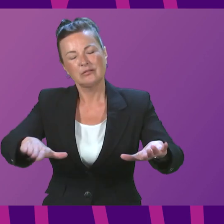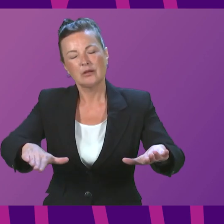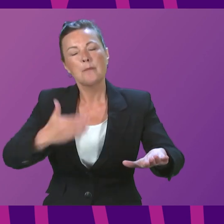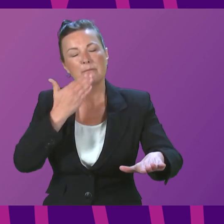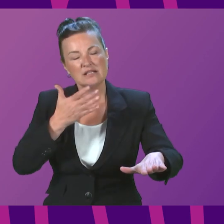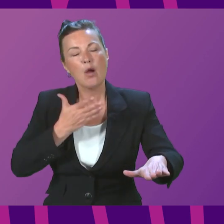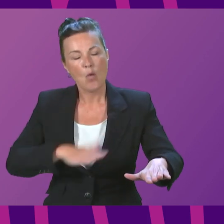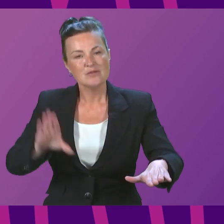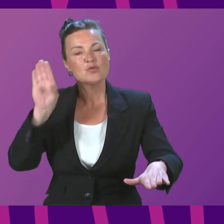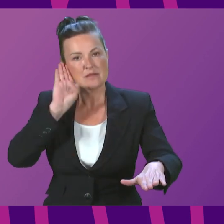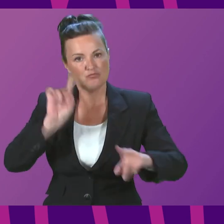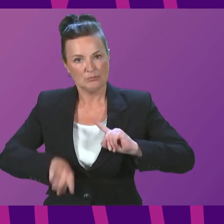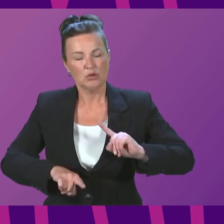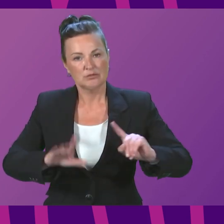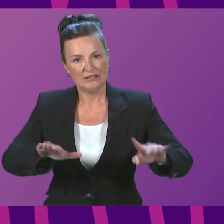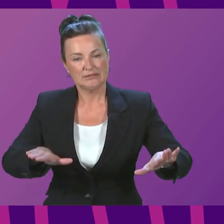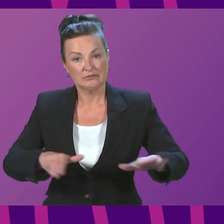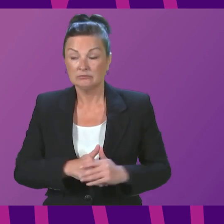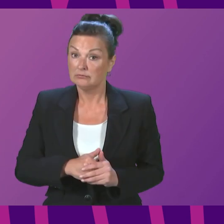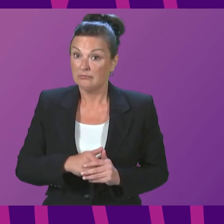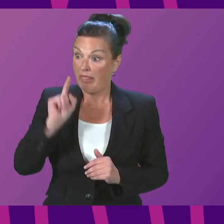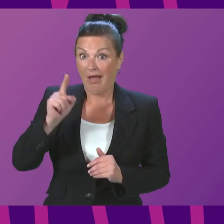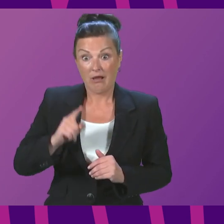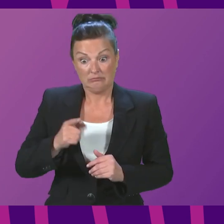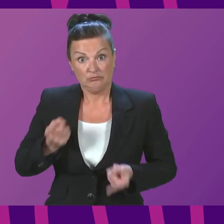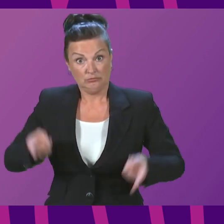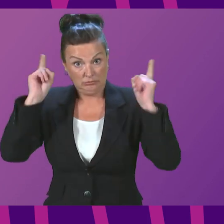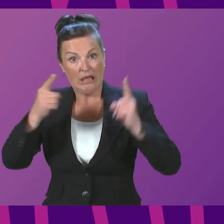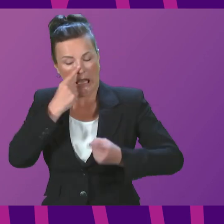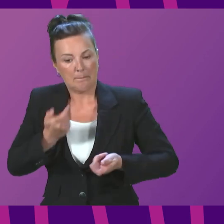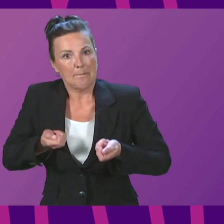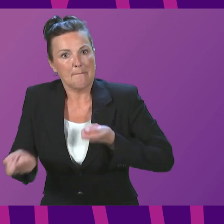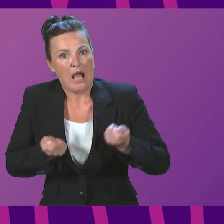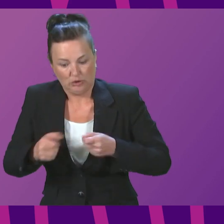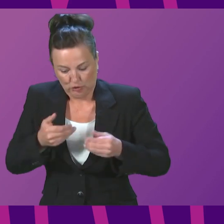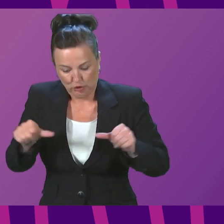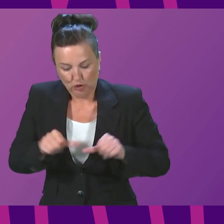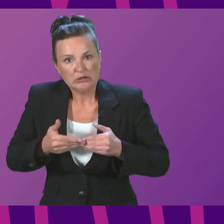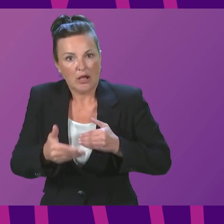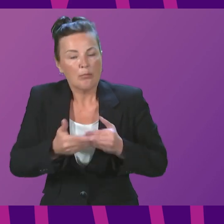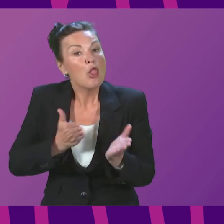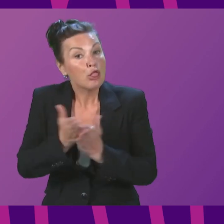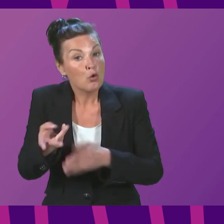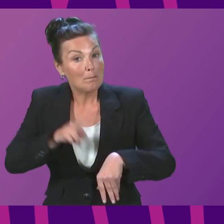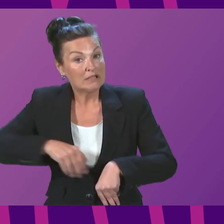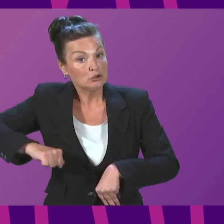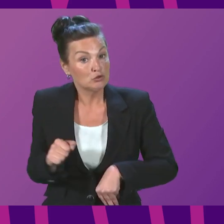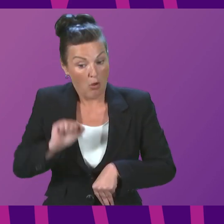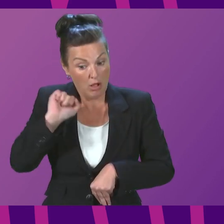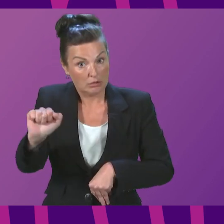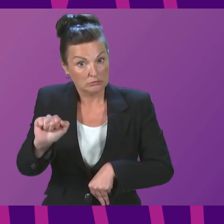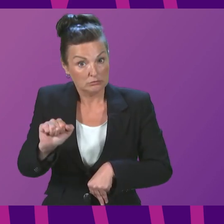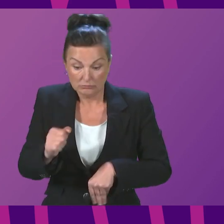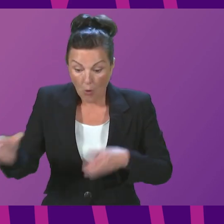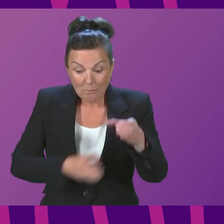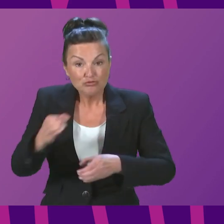We would all like to hear the response. Thank you. That the action can be effectively managed in the short term via Police Scotland's operational capacity and